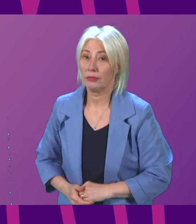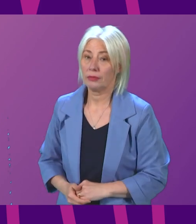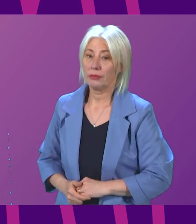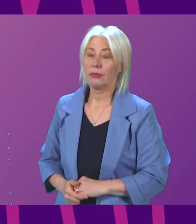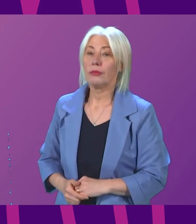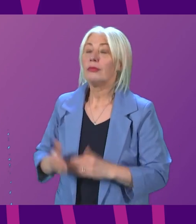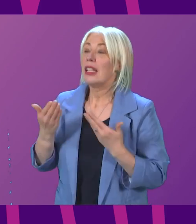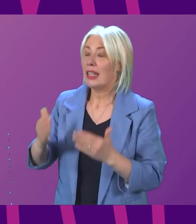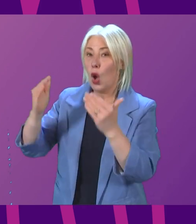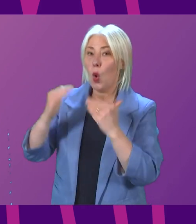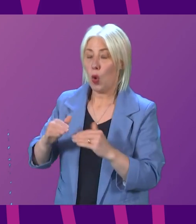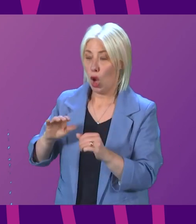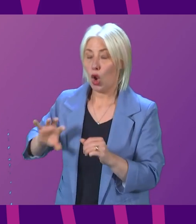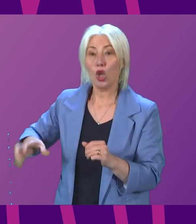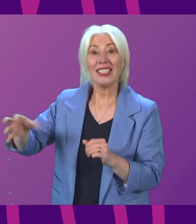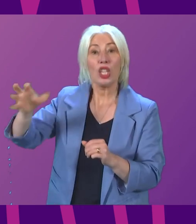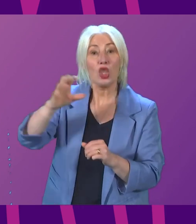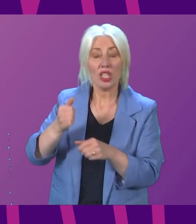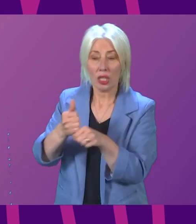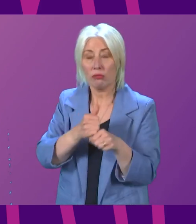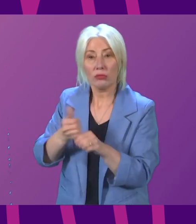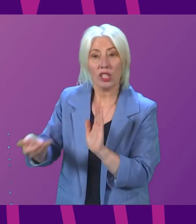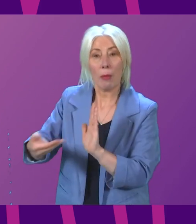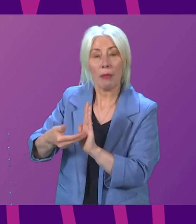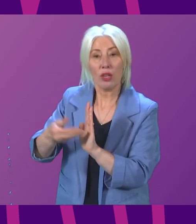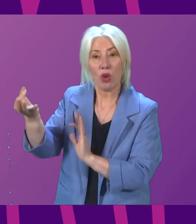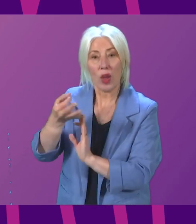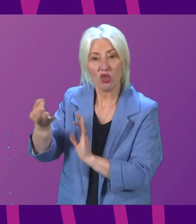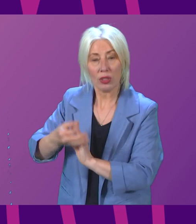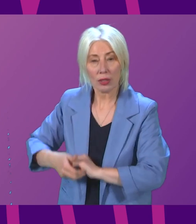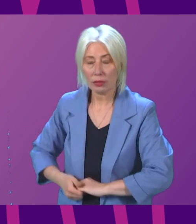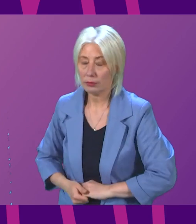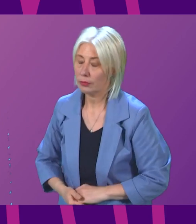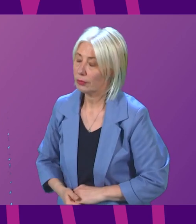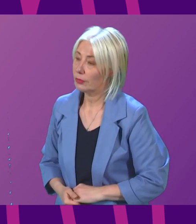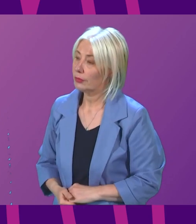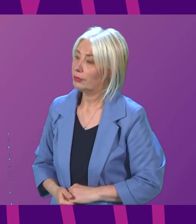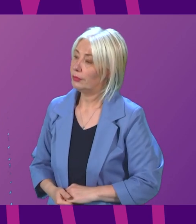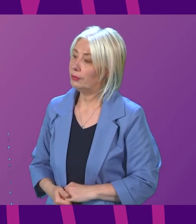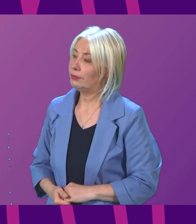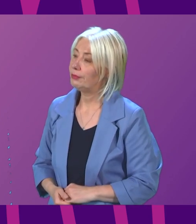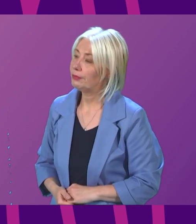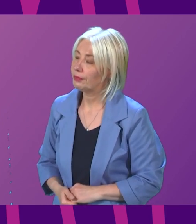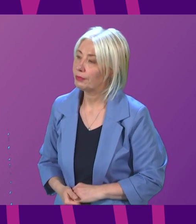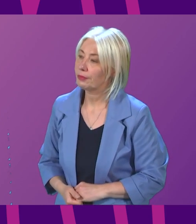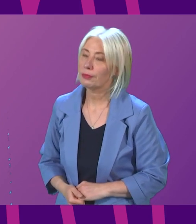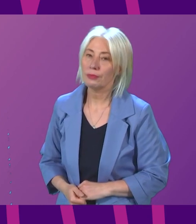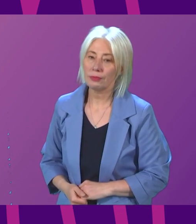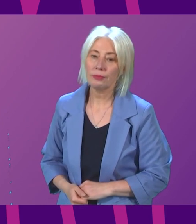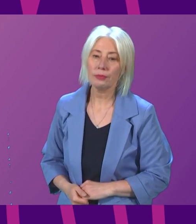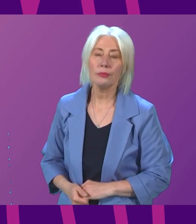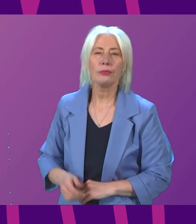We'll now move to constituency and general supplementaries. I call Eleanor Whittam. Thank you, President Officer.